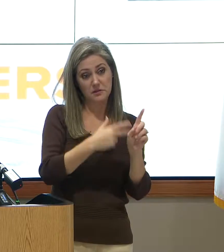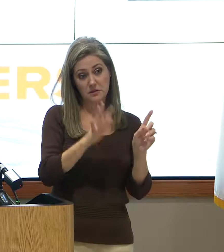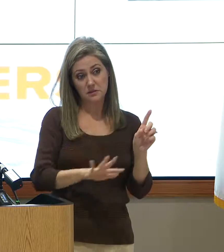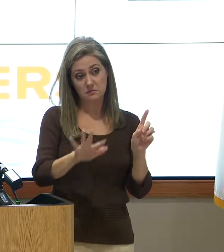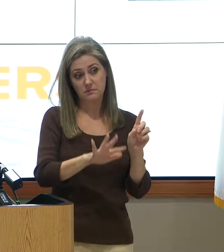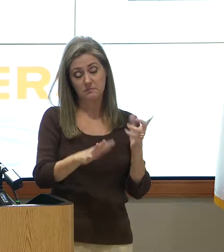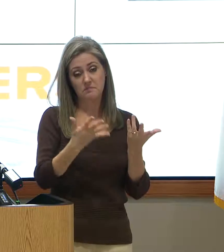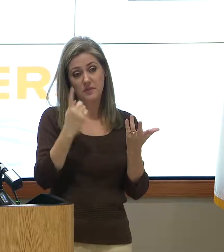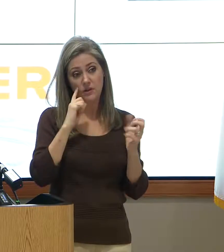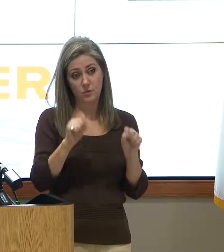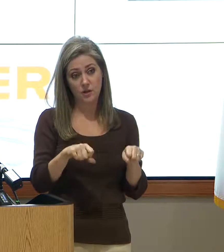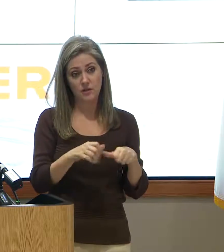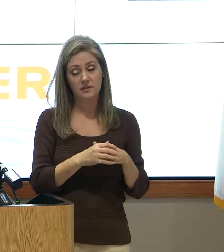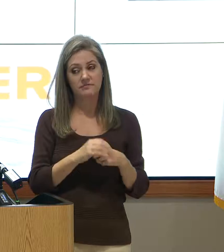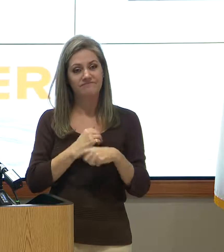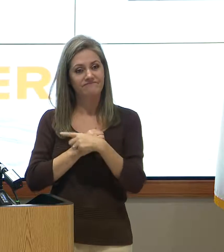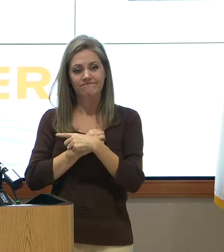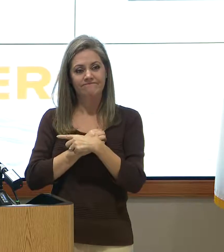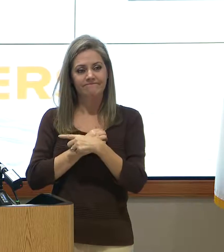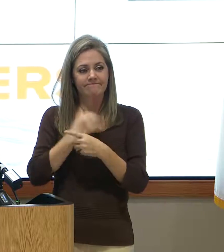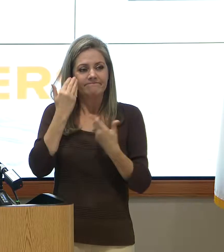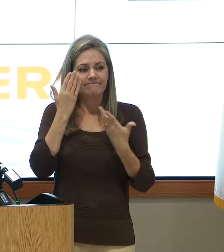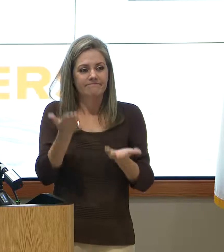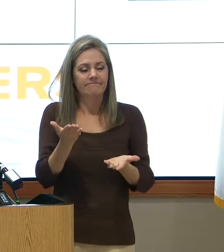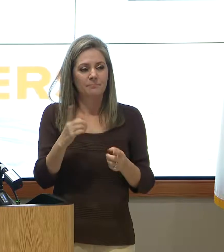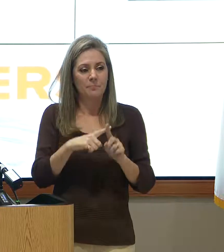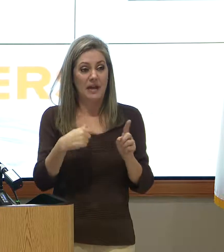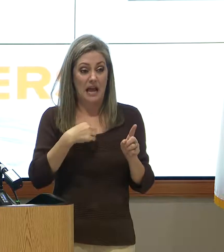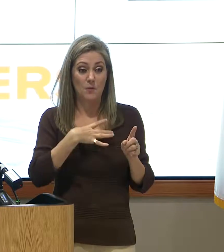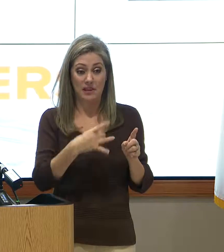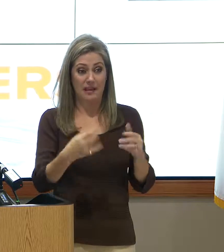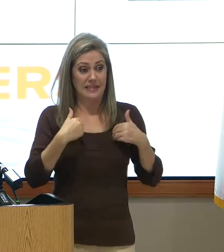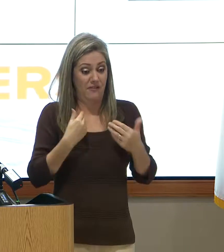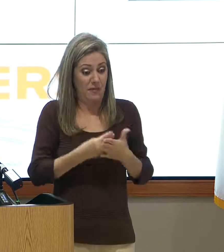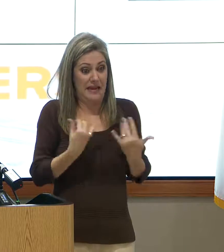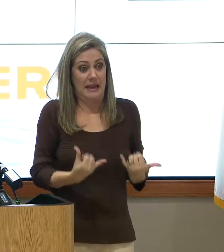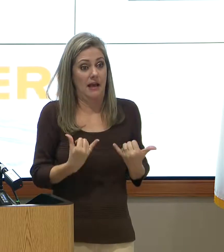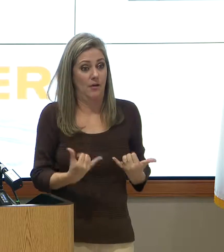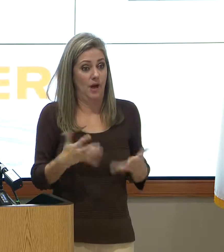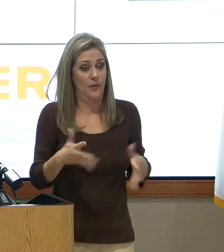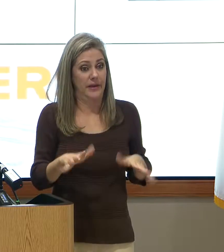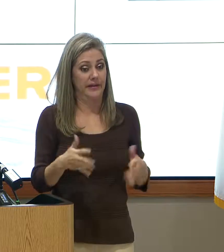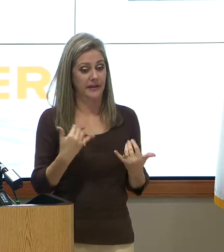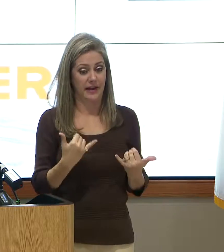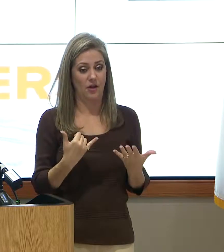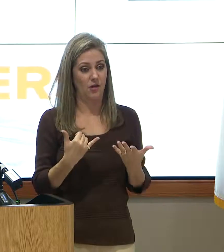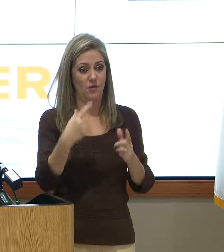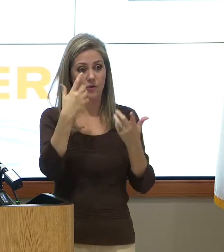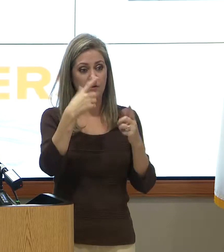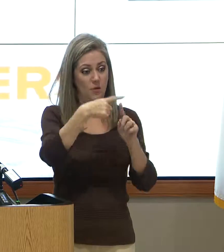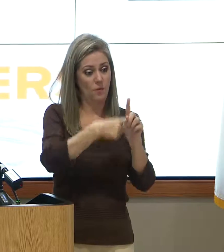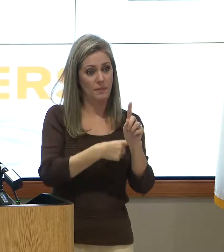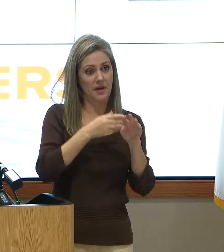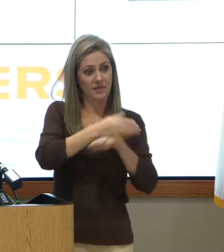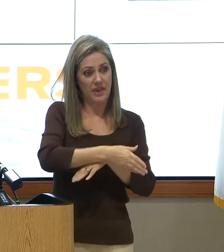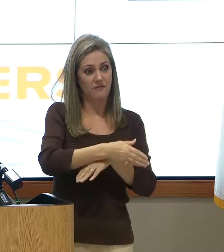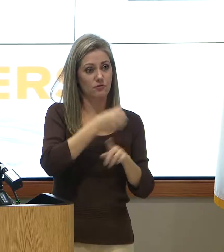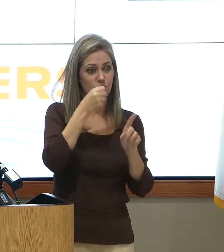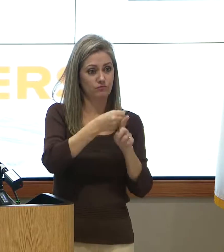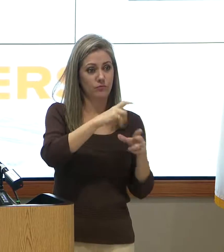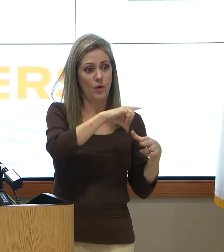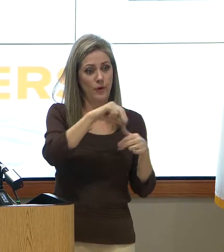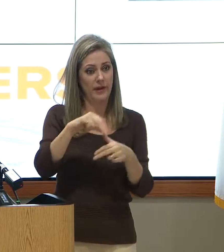take? I don't have a good indication on that yet, but I would have liked to have had the money already. I mean, here we're coming up on a month after the event, and